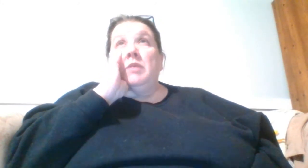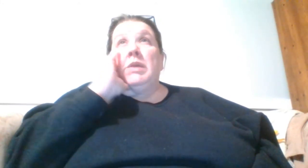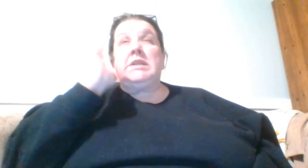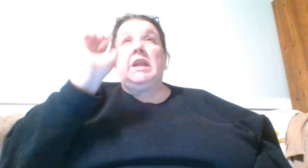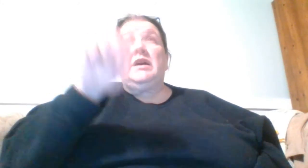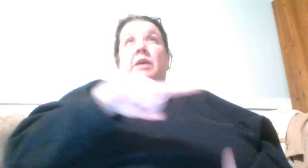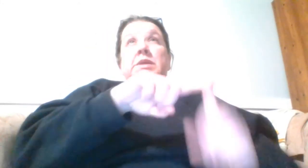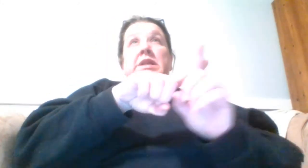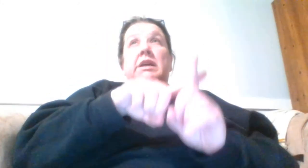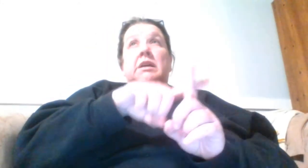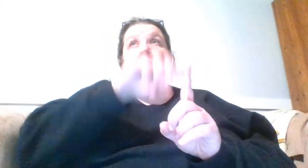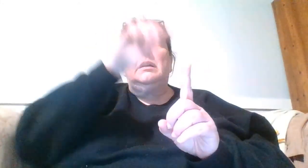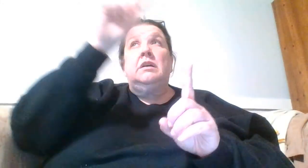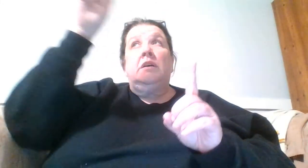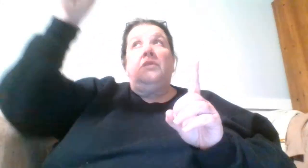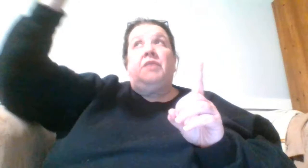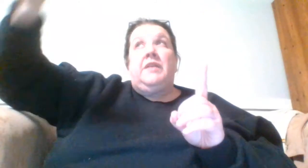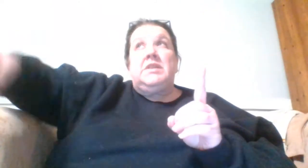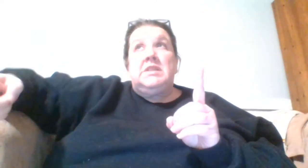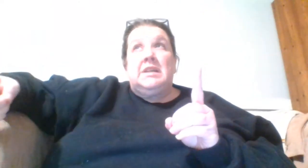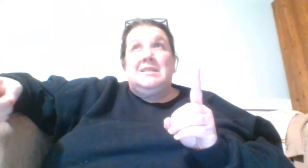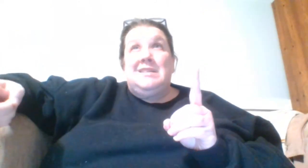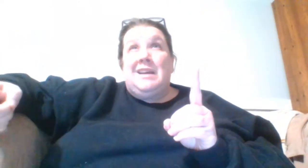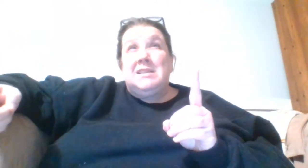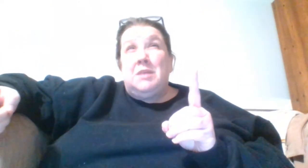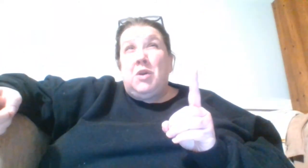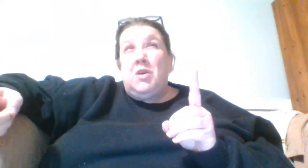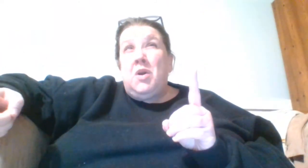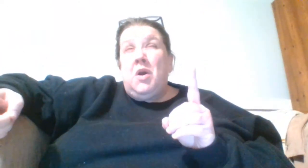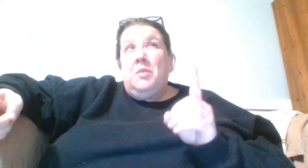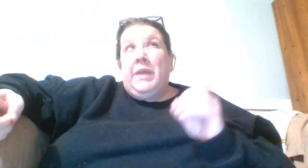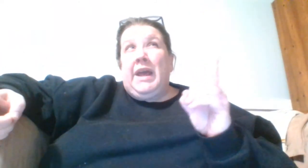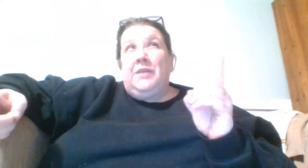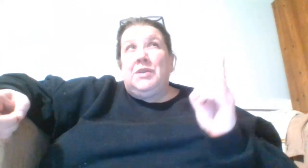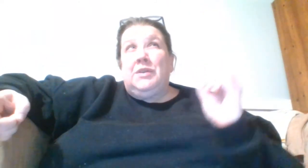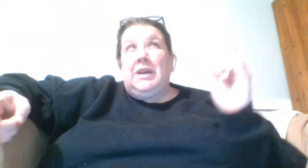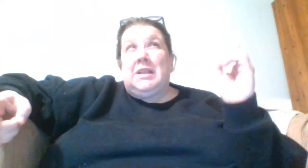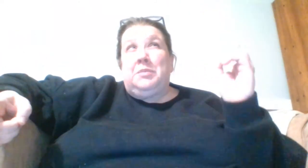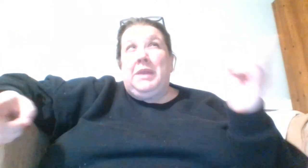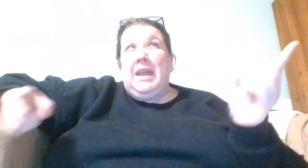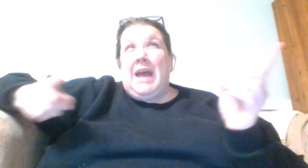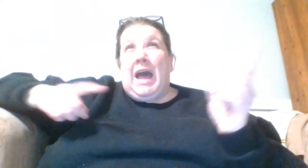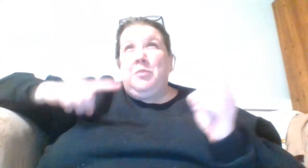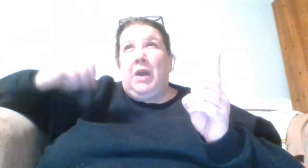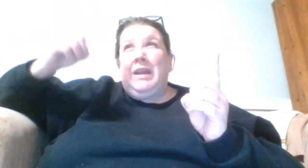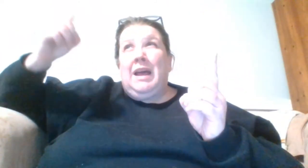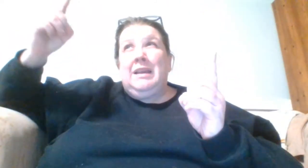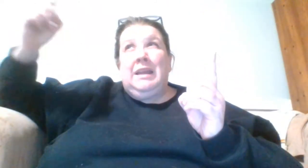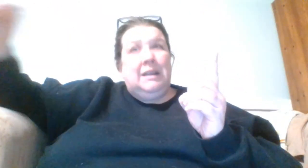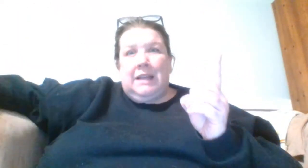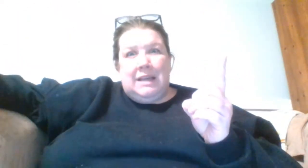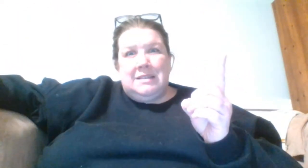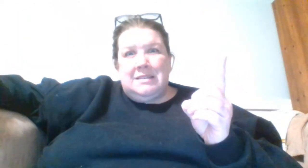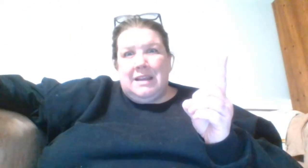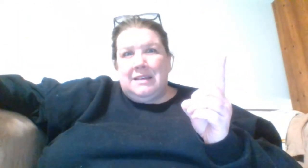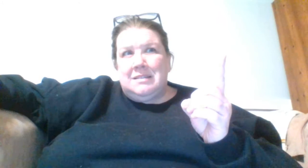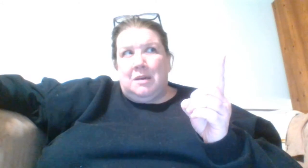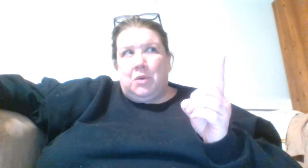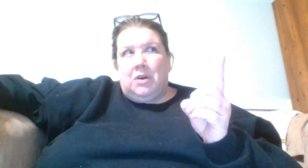Because then I could always take five and six next summer. But I have to look at the plan. I might not need classes next summer.